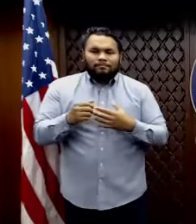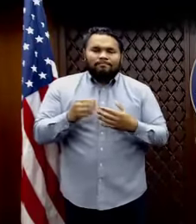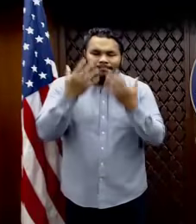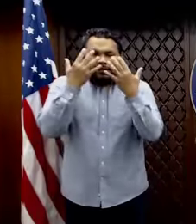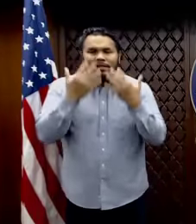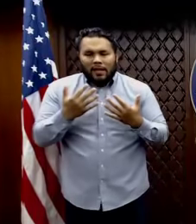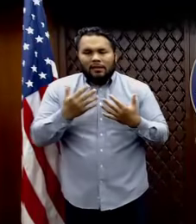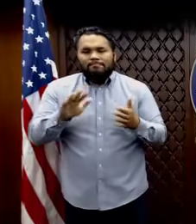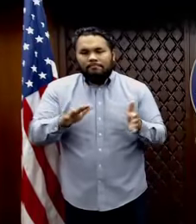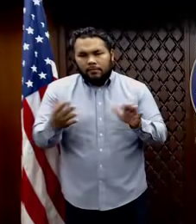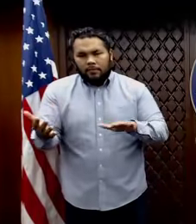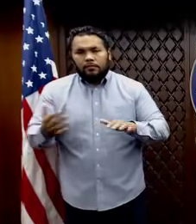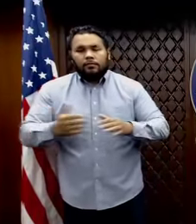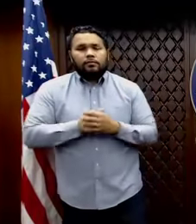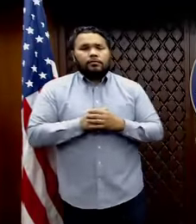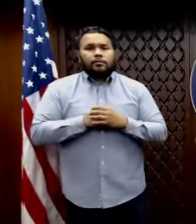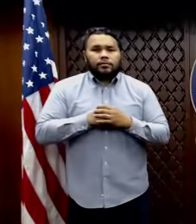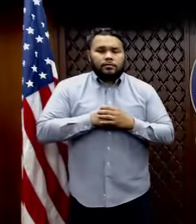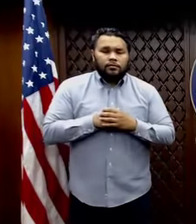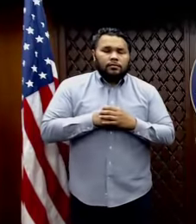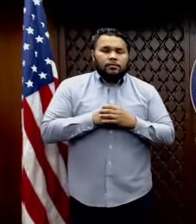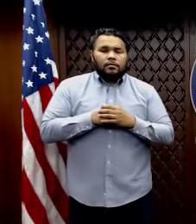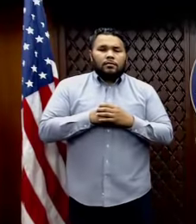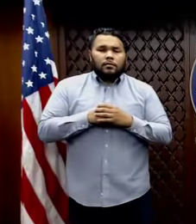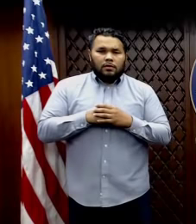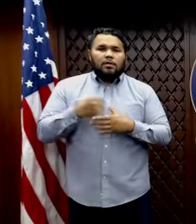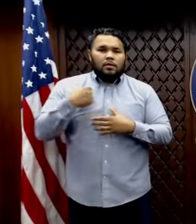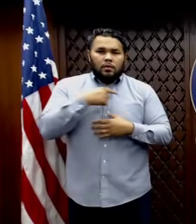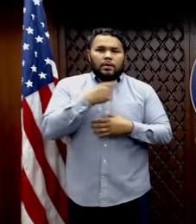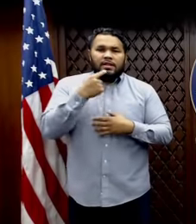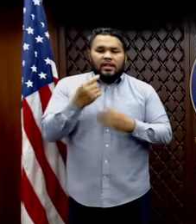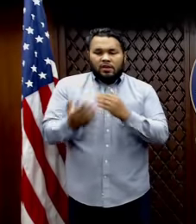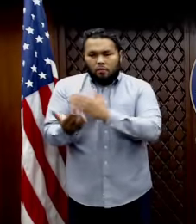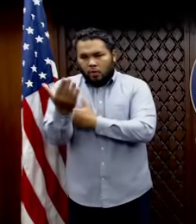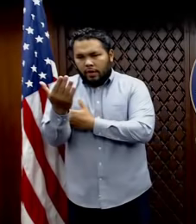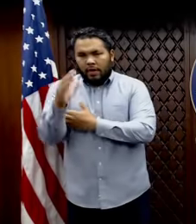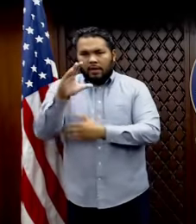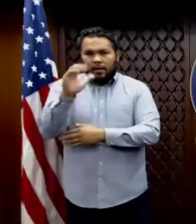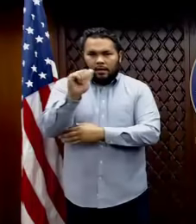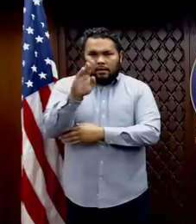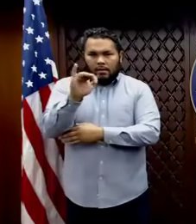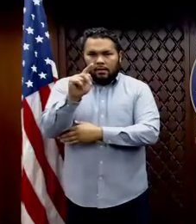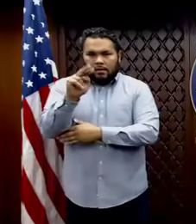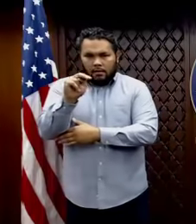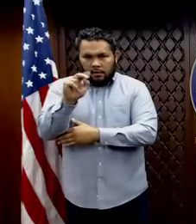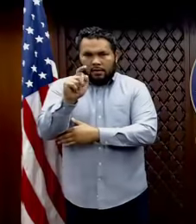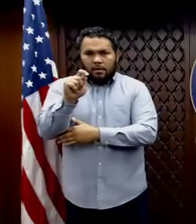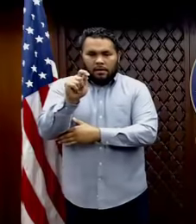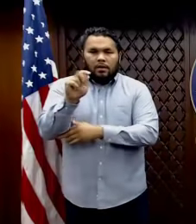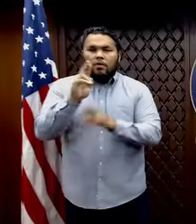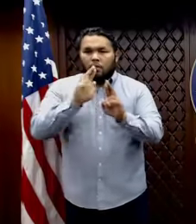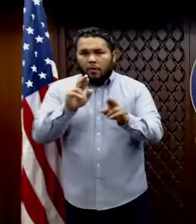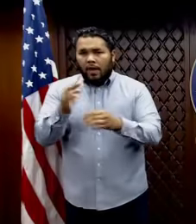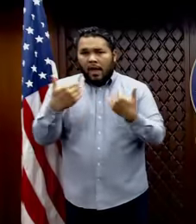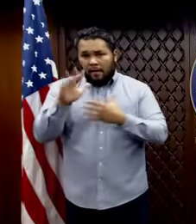condition. We also have, as I mentioned this morning, the Cabinet report that we do have five possible